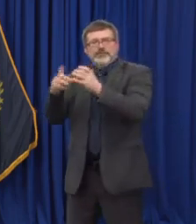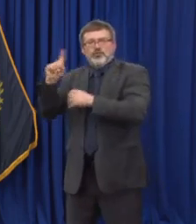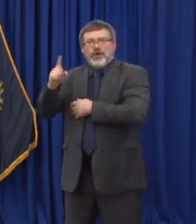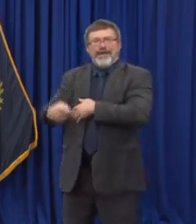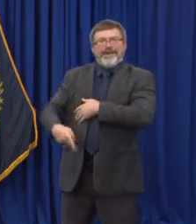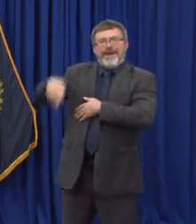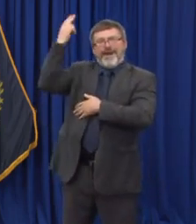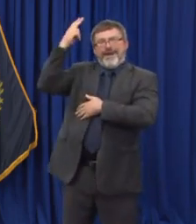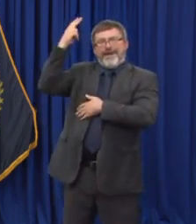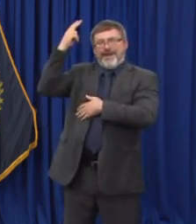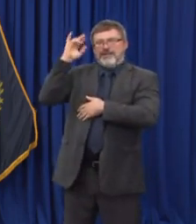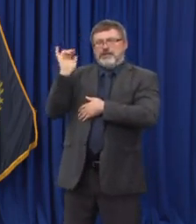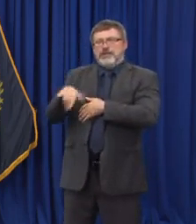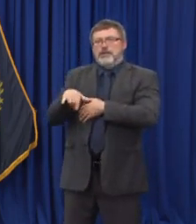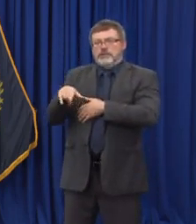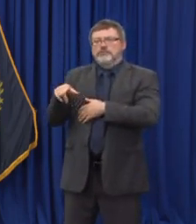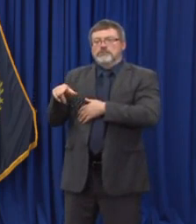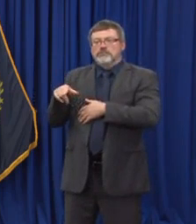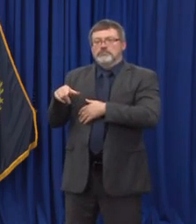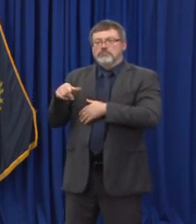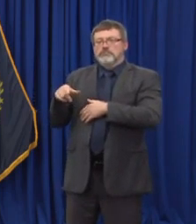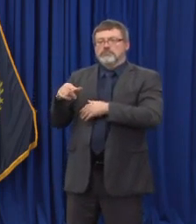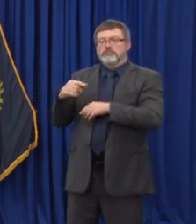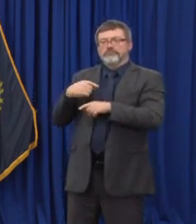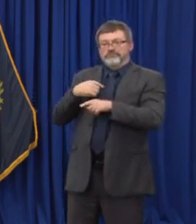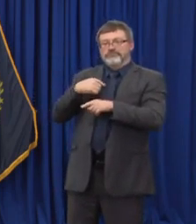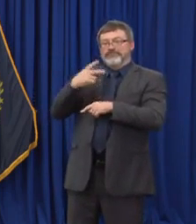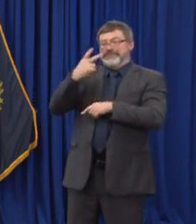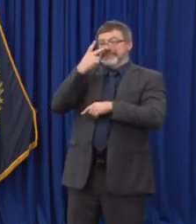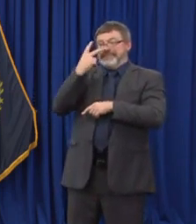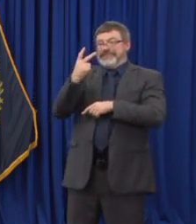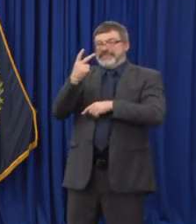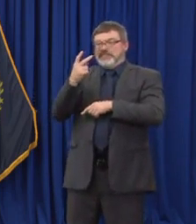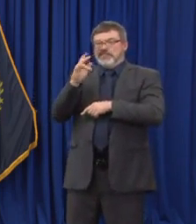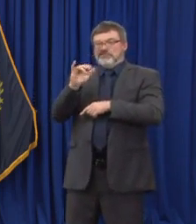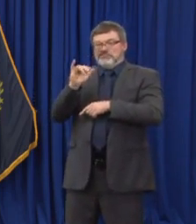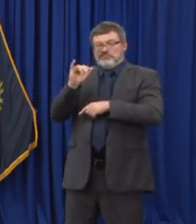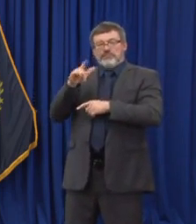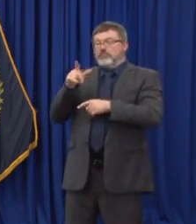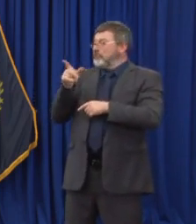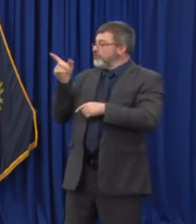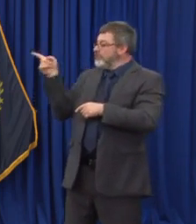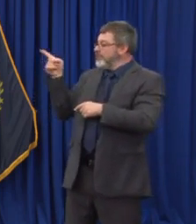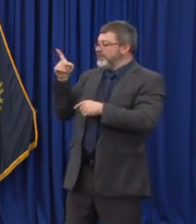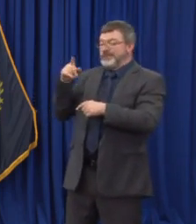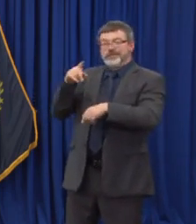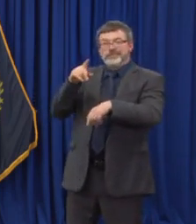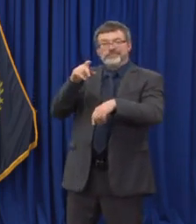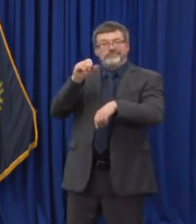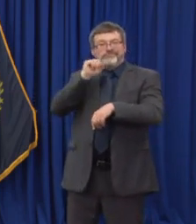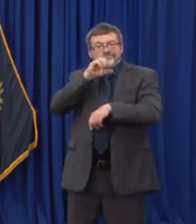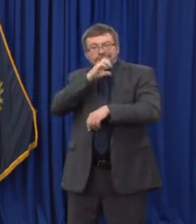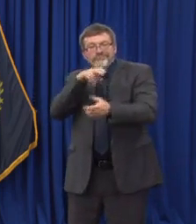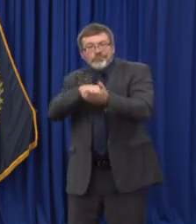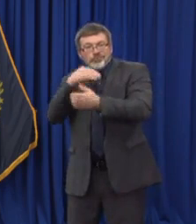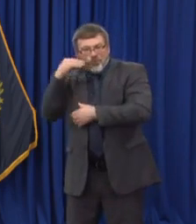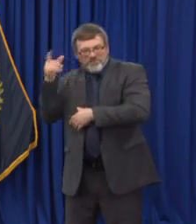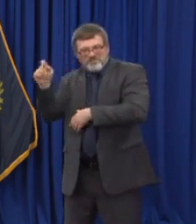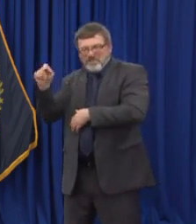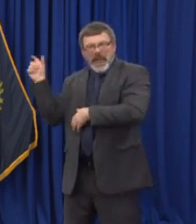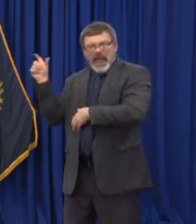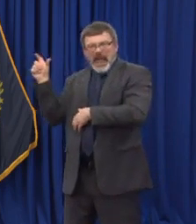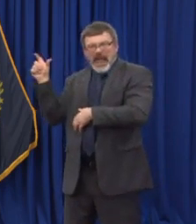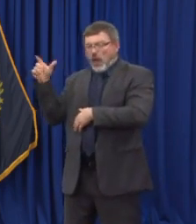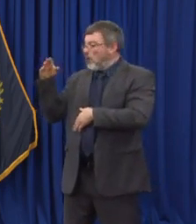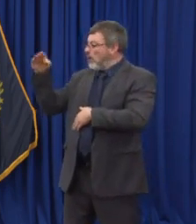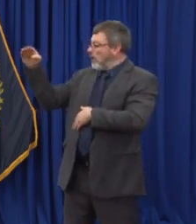recently we've seen some cases in colleges and universities as well as our K through 12 schools being impacted but you can see from this graphic